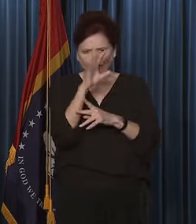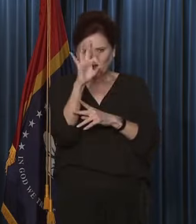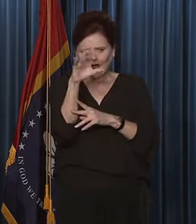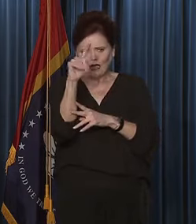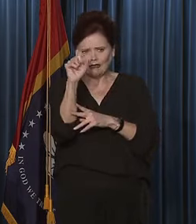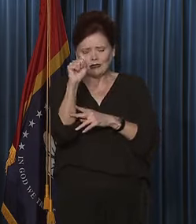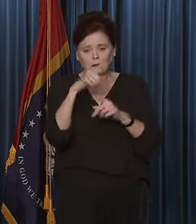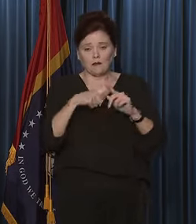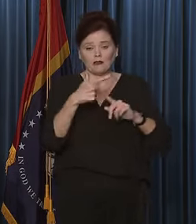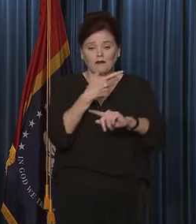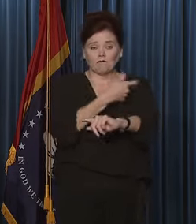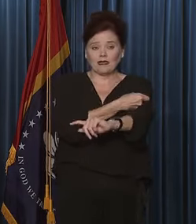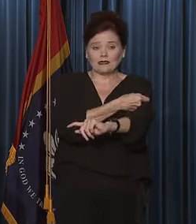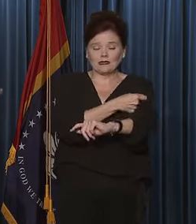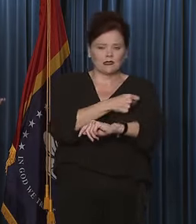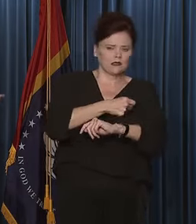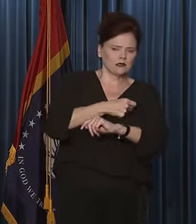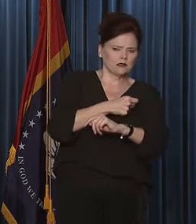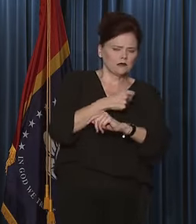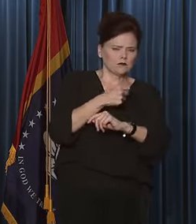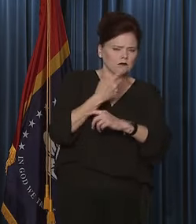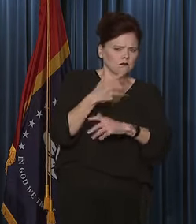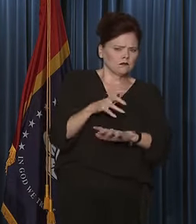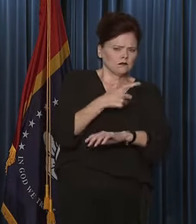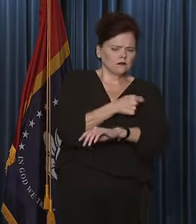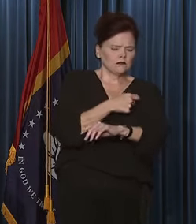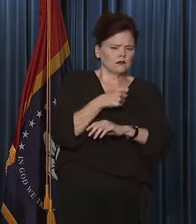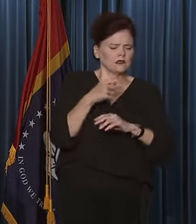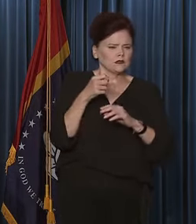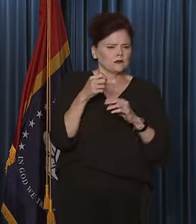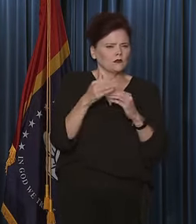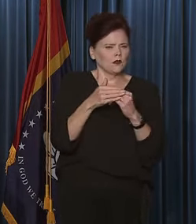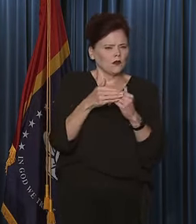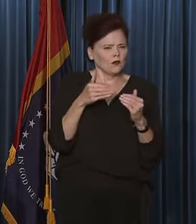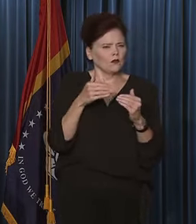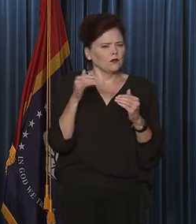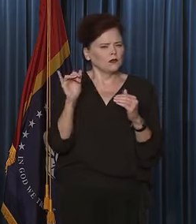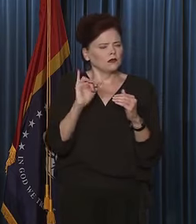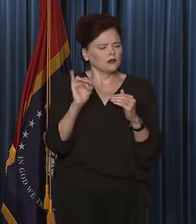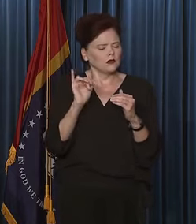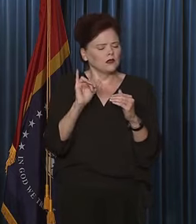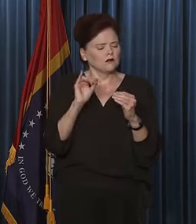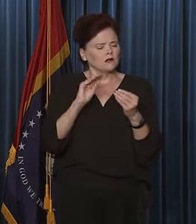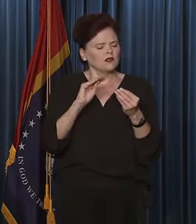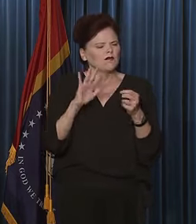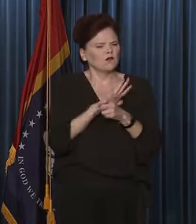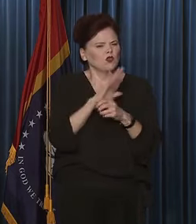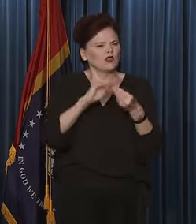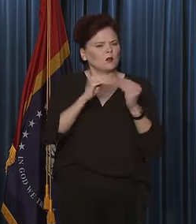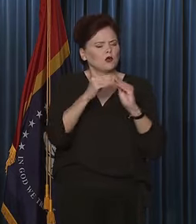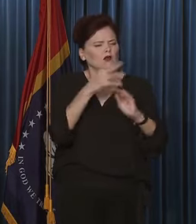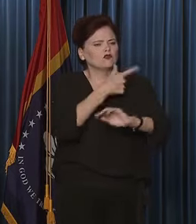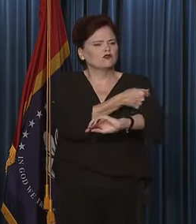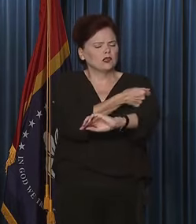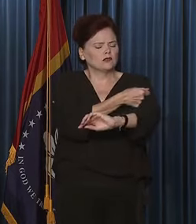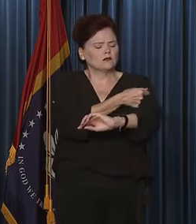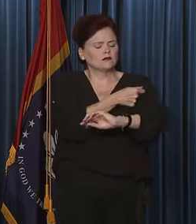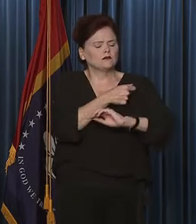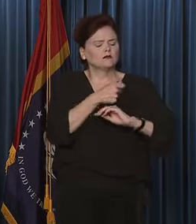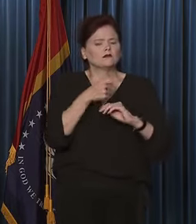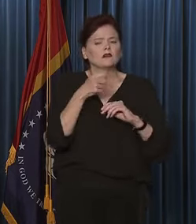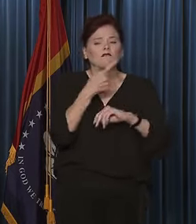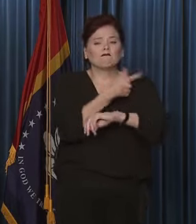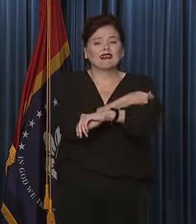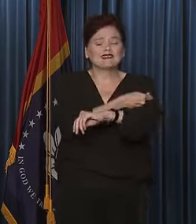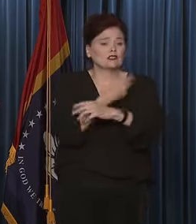But the vaccine hesitancy in Mississippi is about – just like the total number of shots is proportional to the population, the vaccine hesitancy